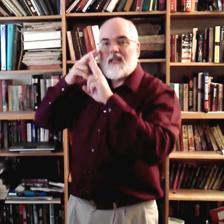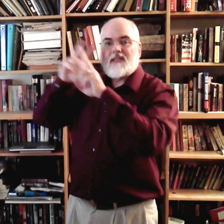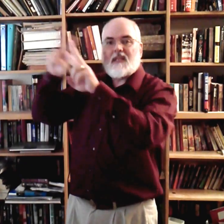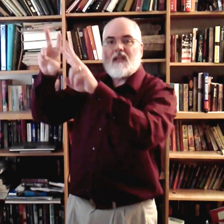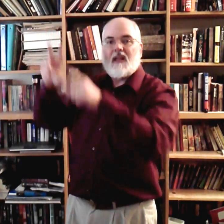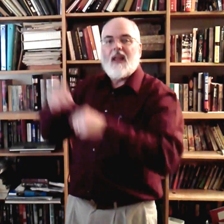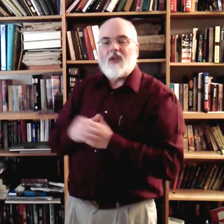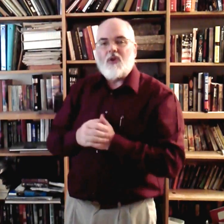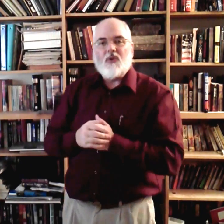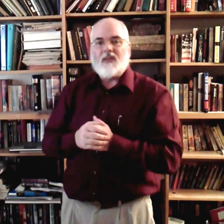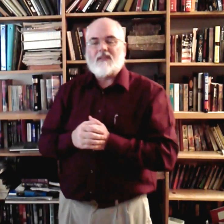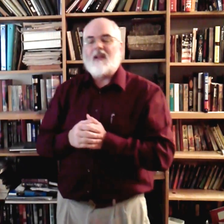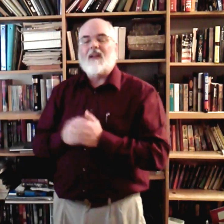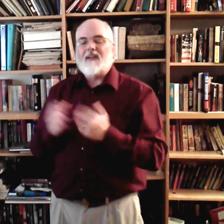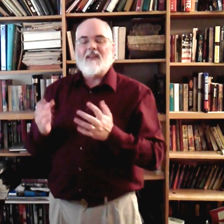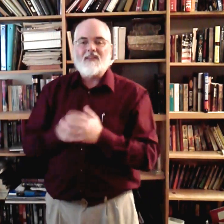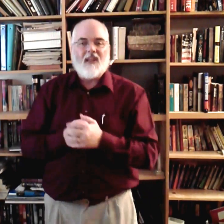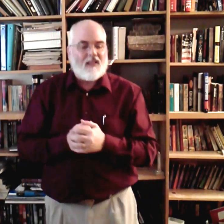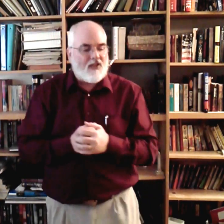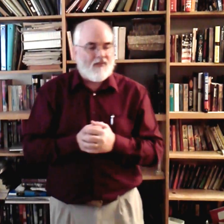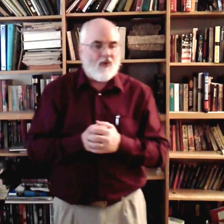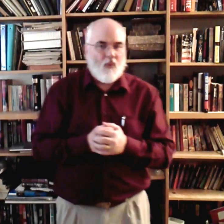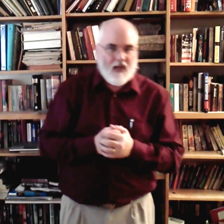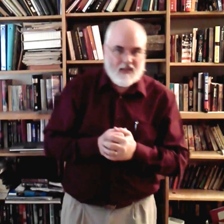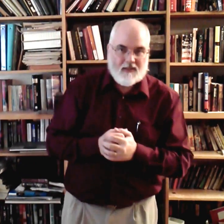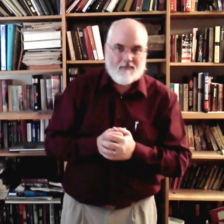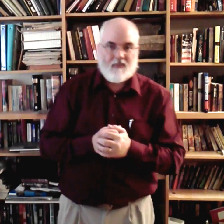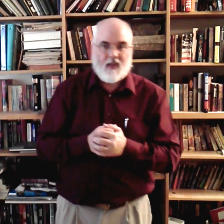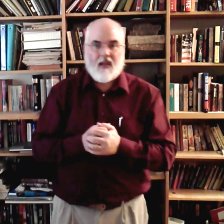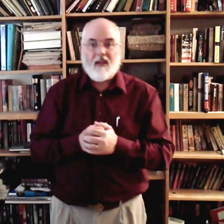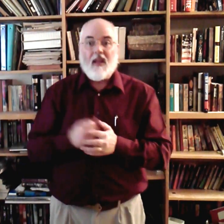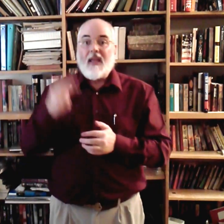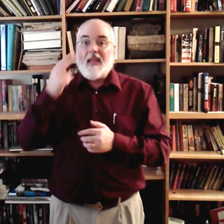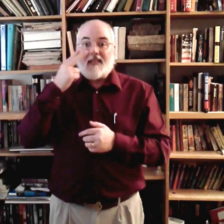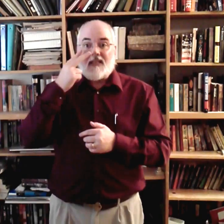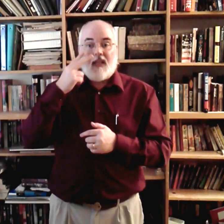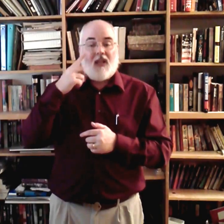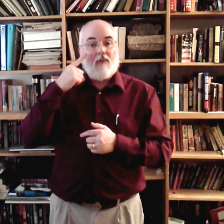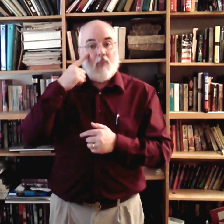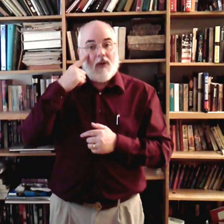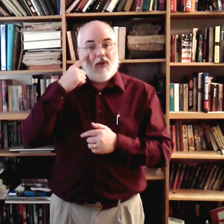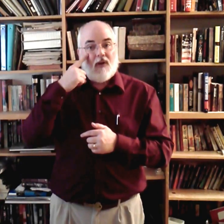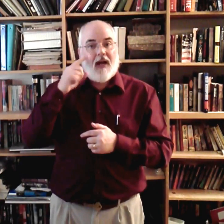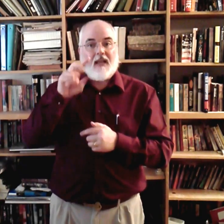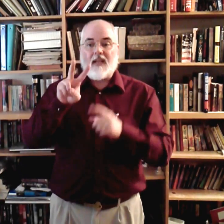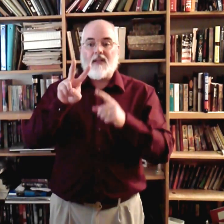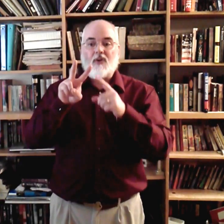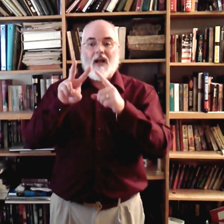See. You can do this lots of different ways. Okay? See, you point to your eyes, and then your